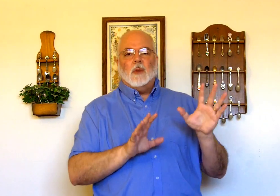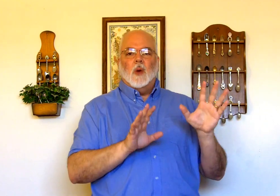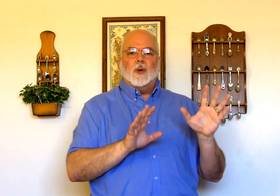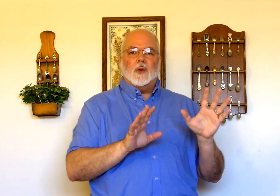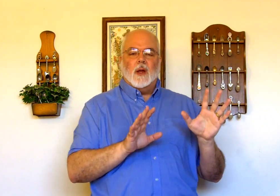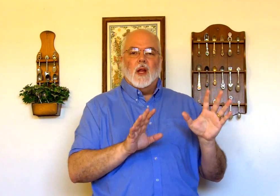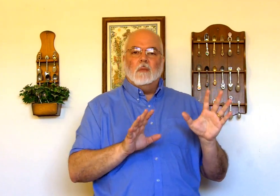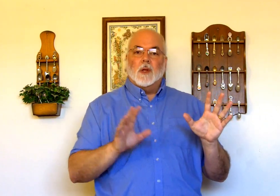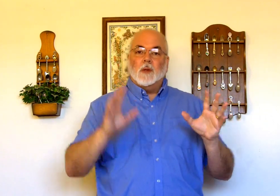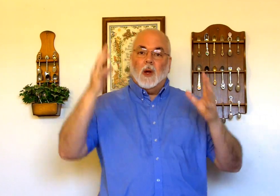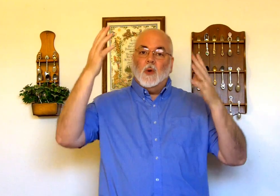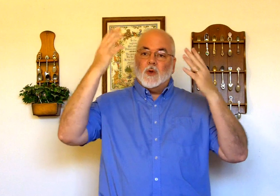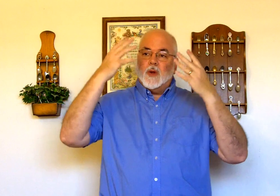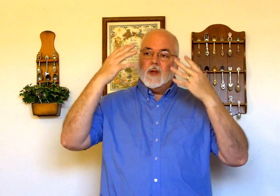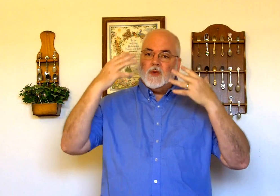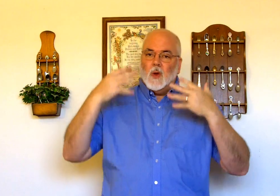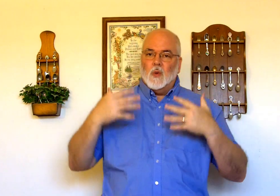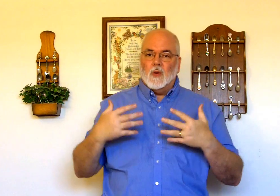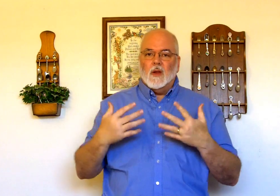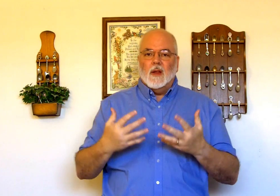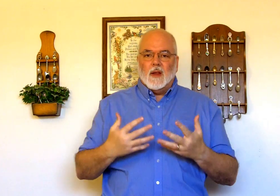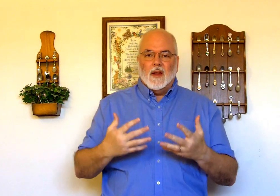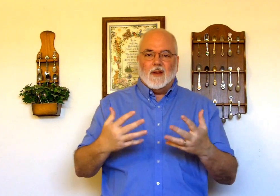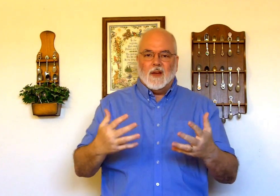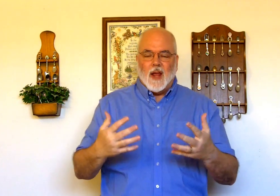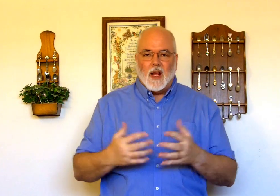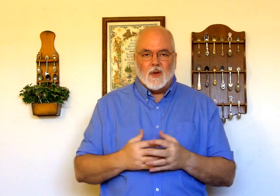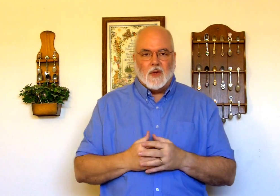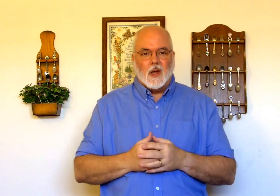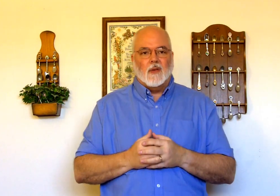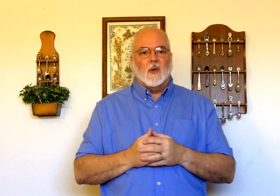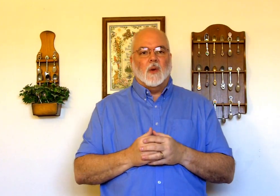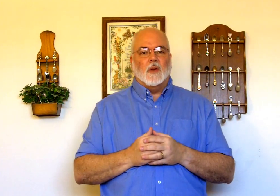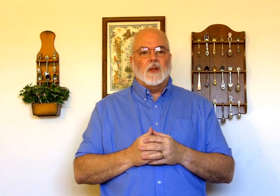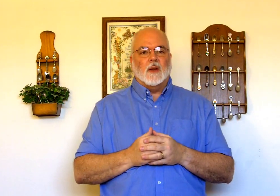poetry but the poetry is shown in how you deliver the words here.